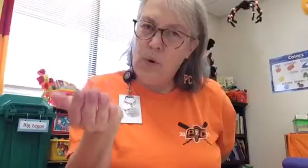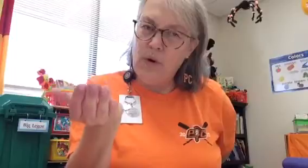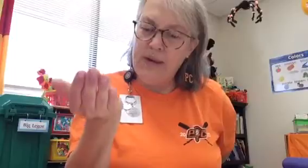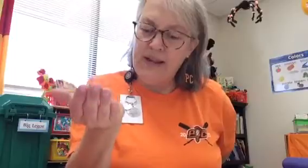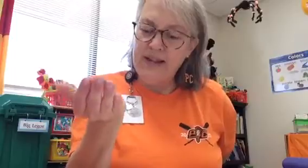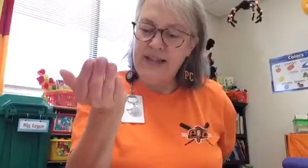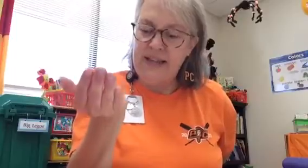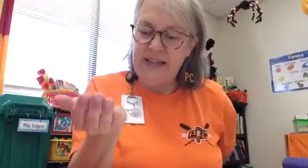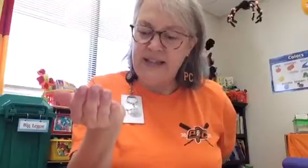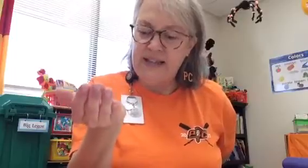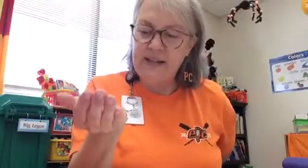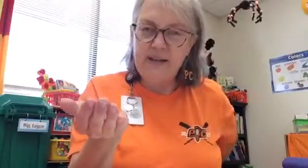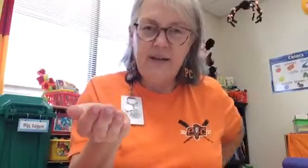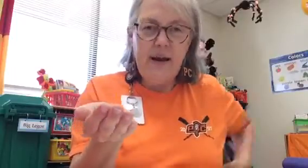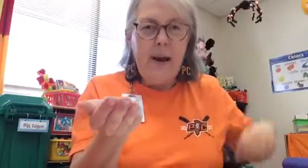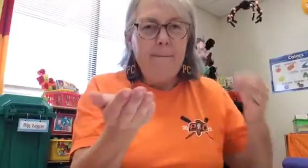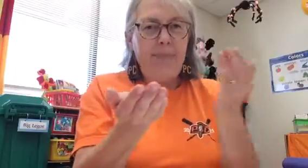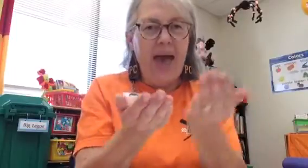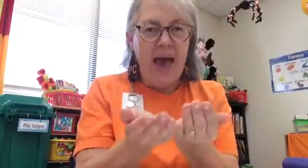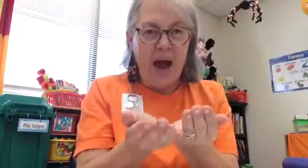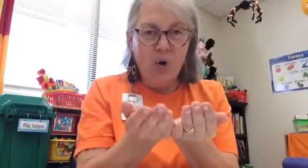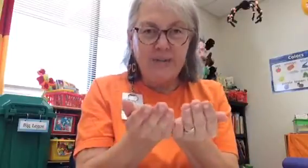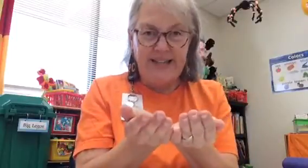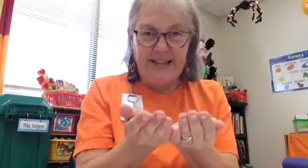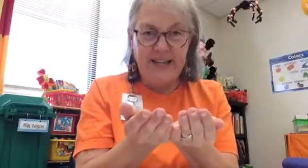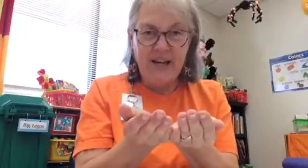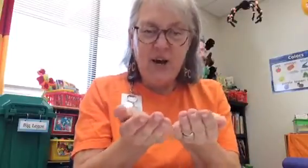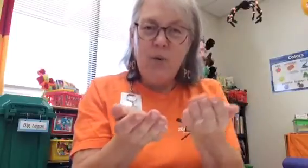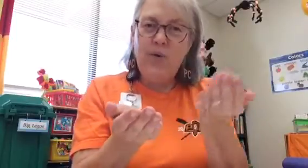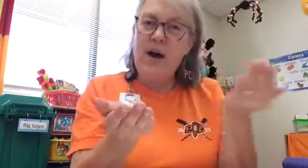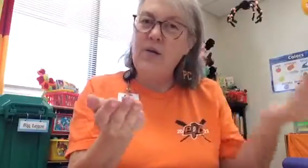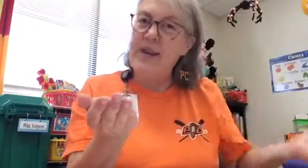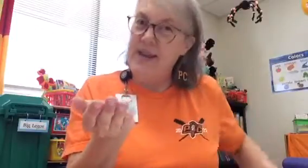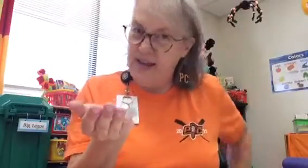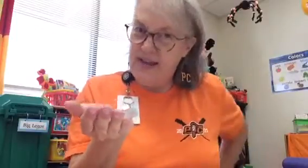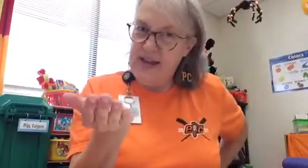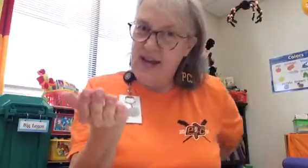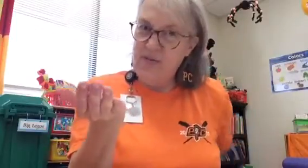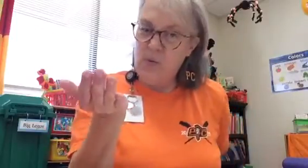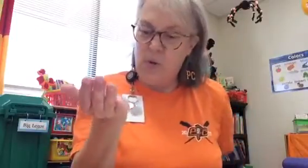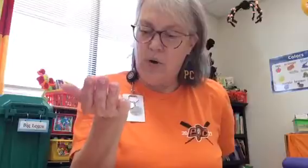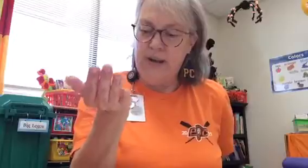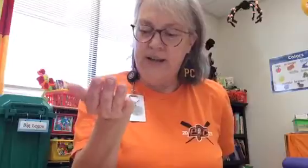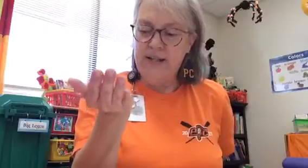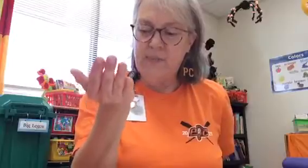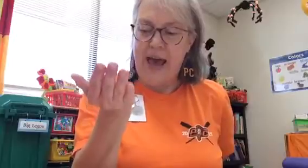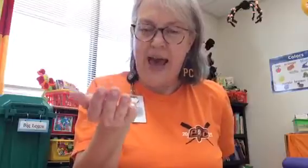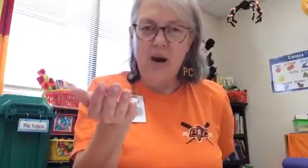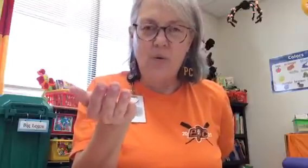word is heat. Pounded, without id, and the word is pound.